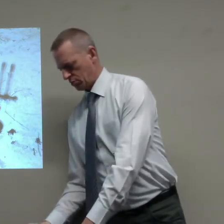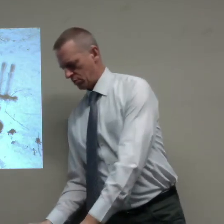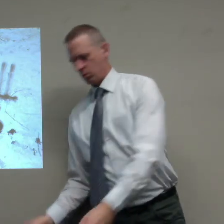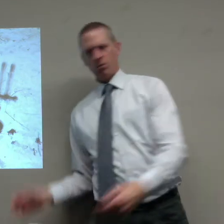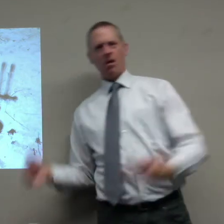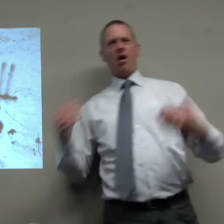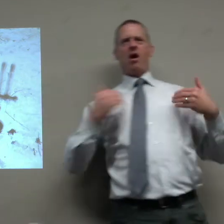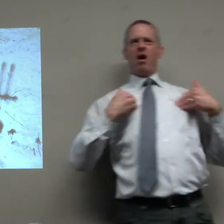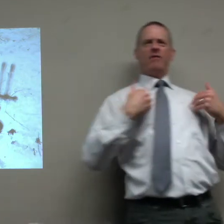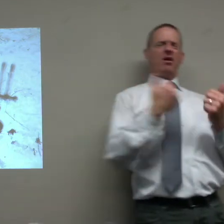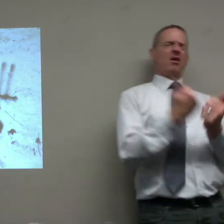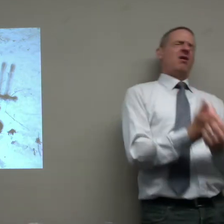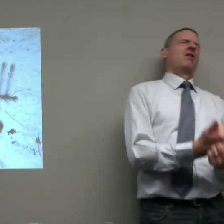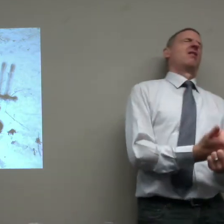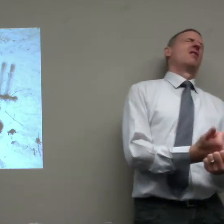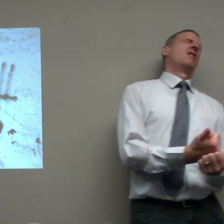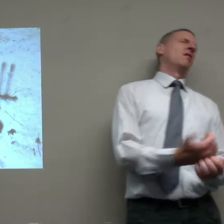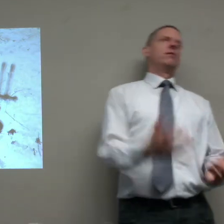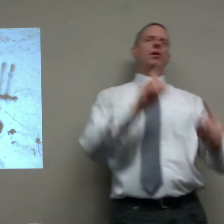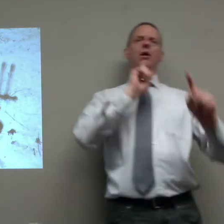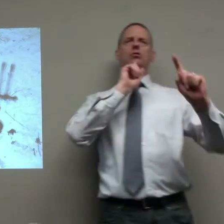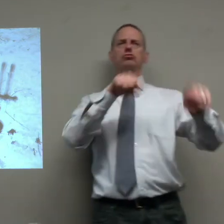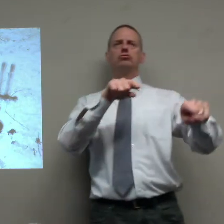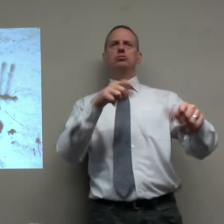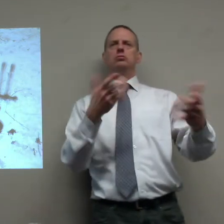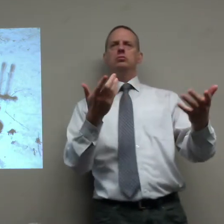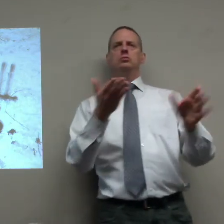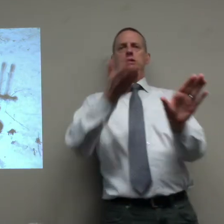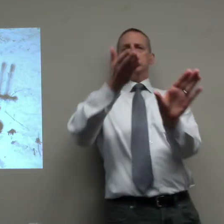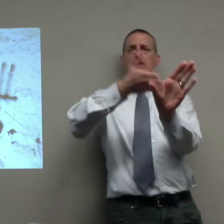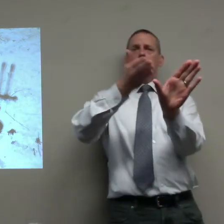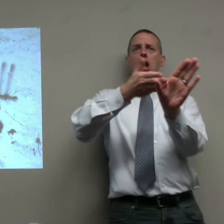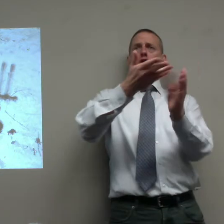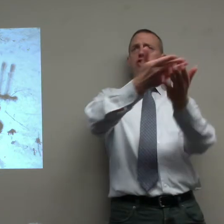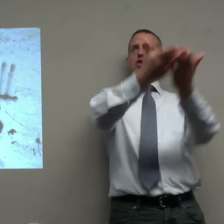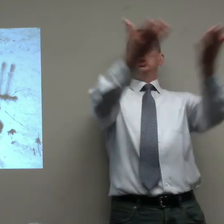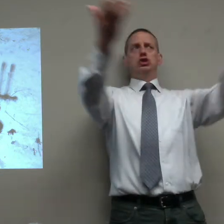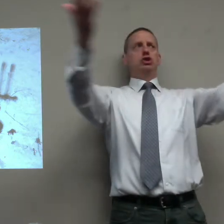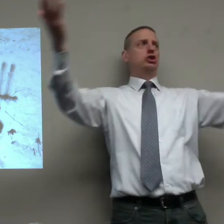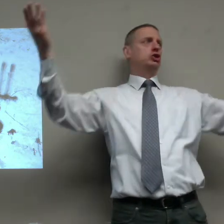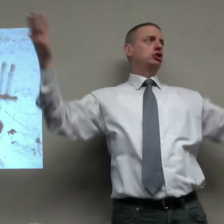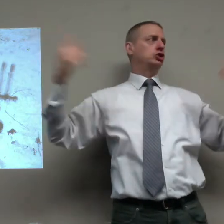This has everything. All the answers. Jesus is God.